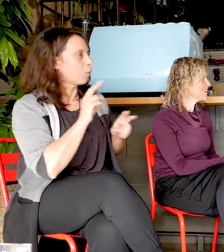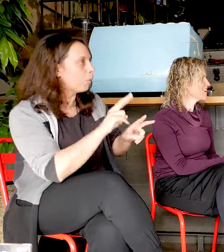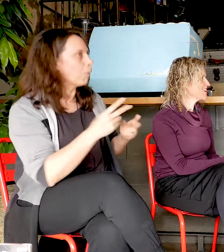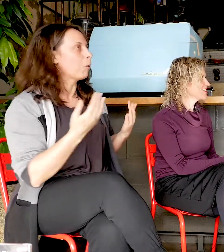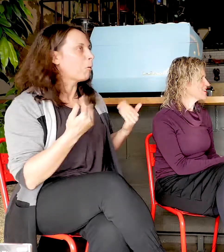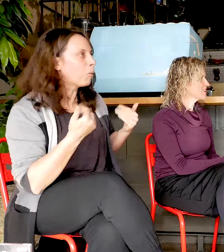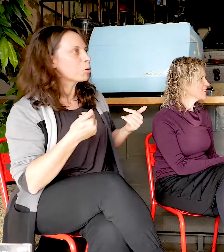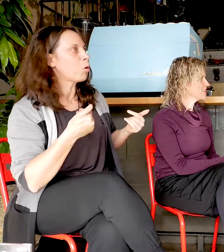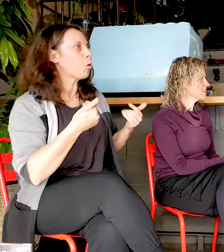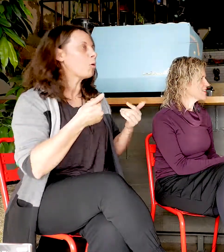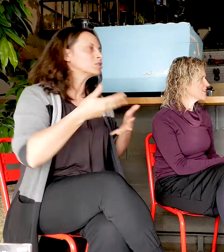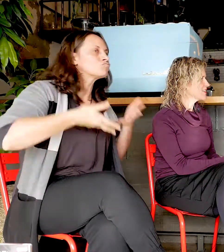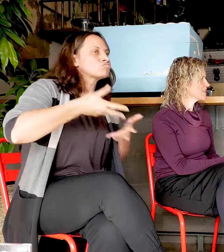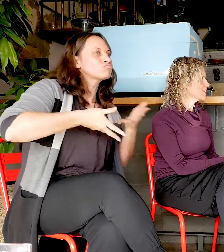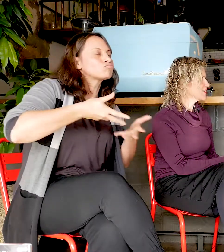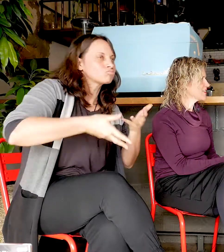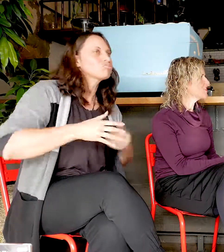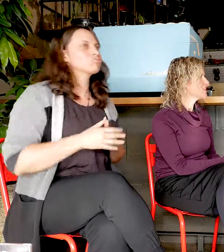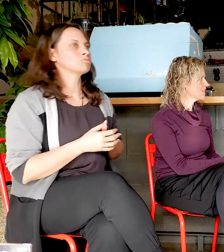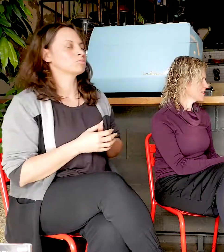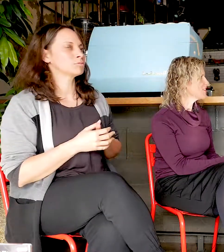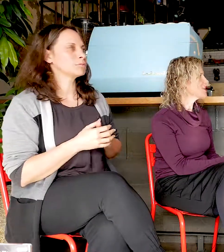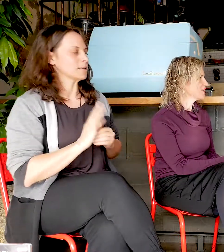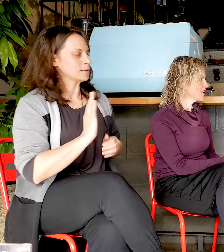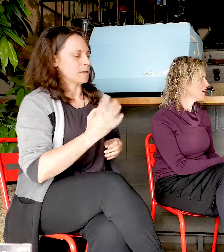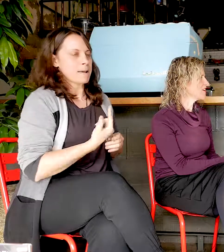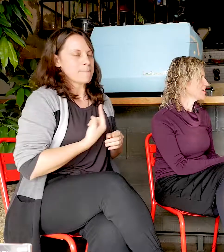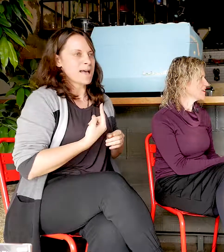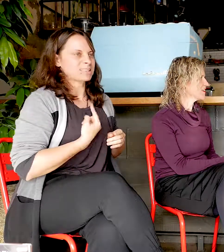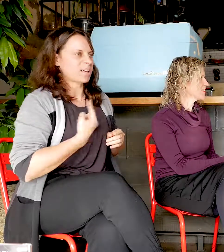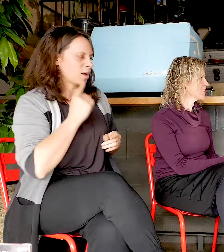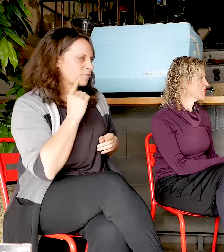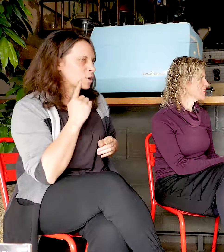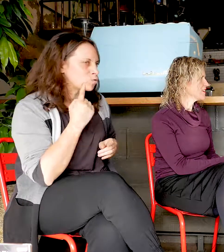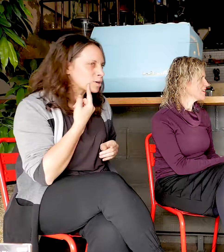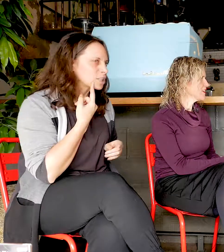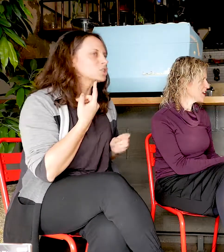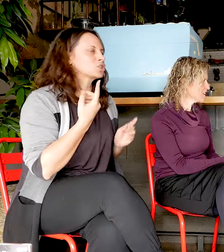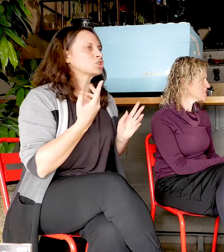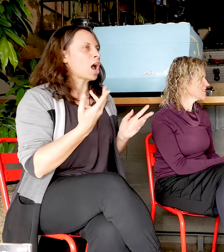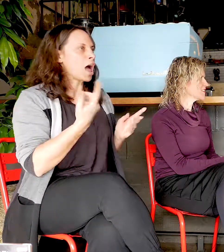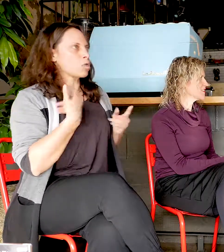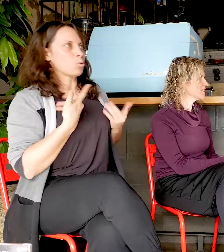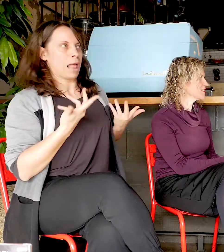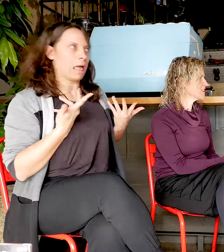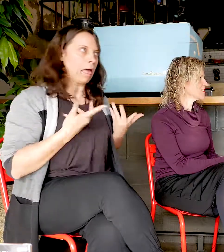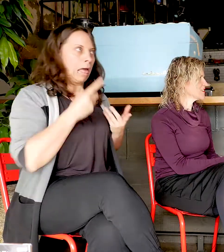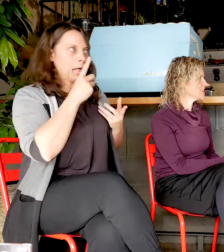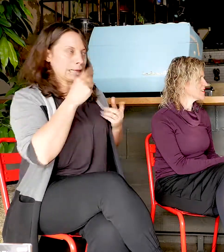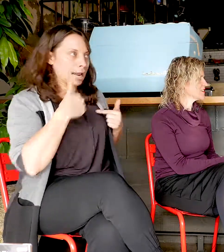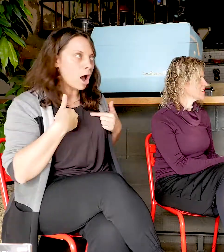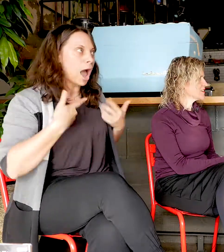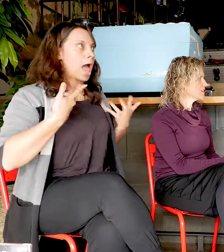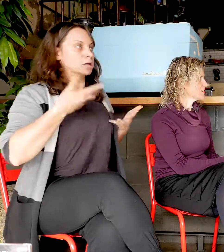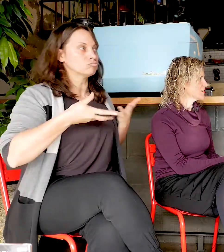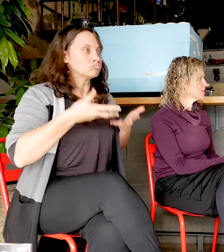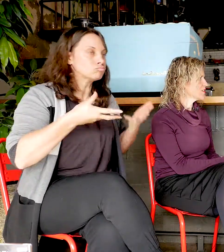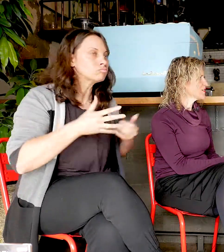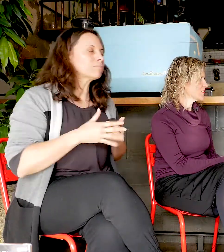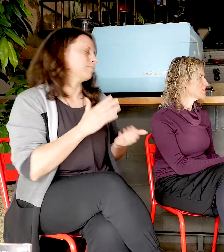And I'm quite a shy person so I wasn't sure how I would take to it because it's a very expressive language obviously. But I just really enjoyed it and fell